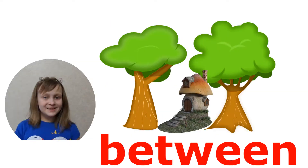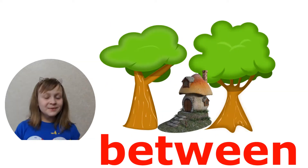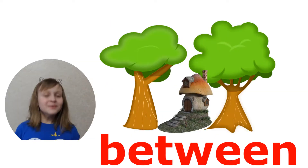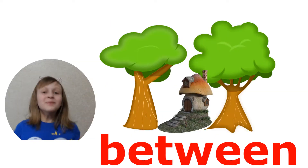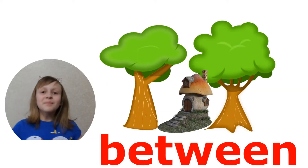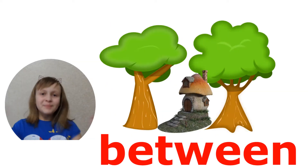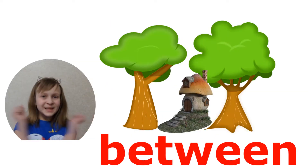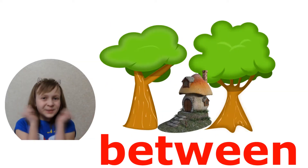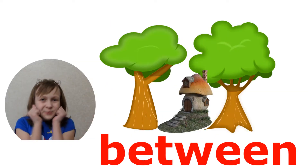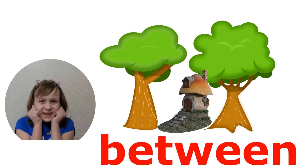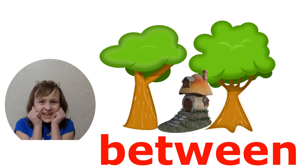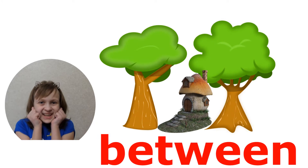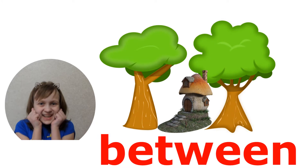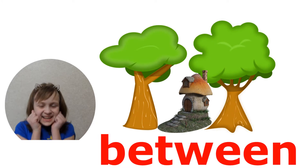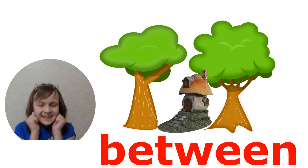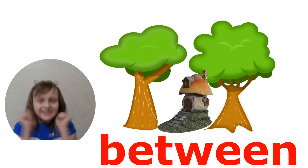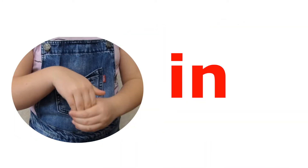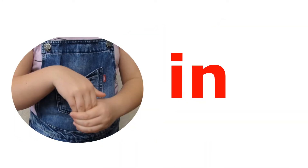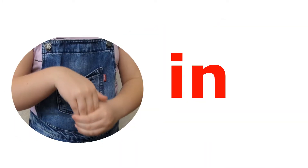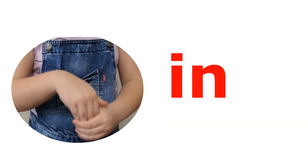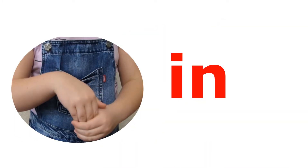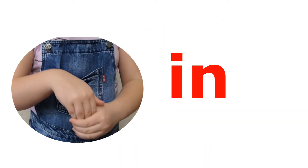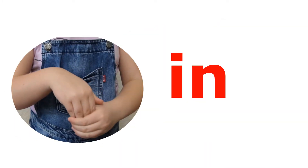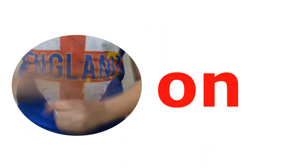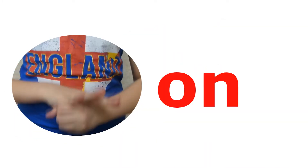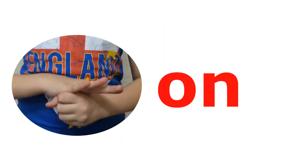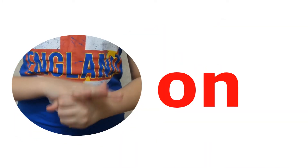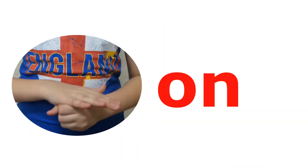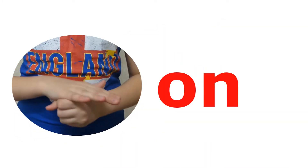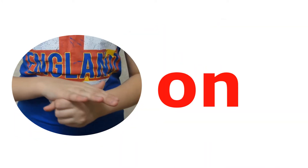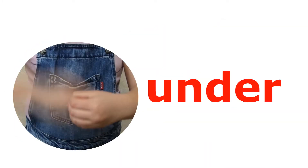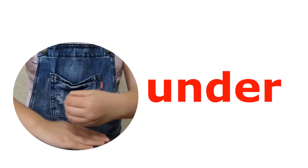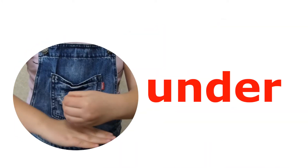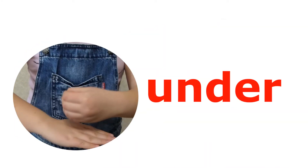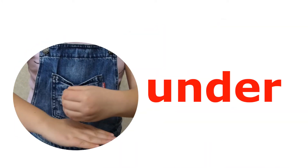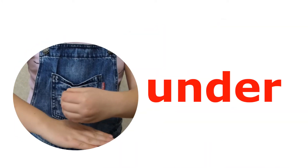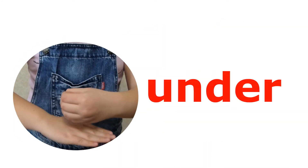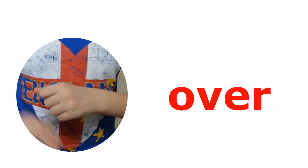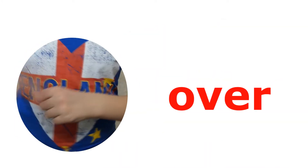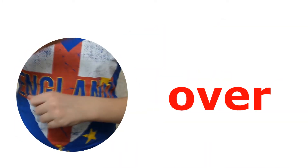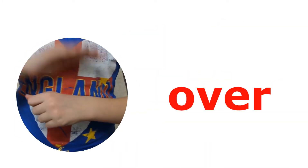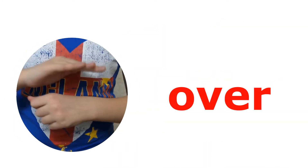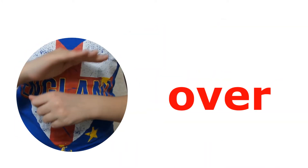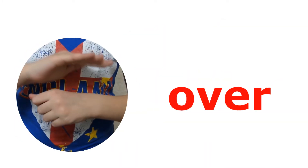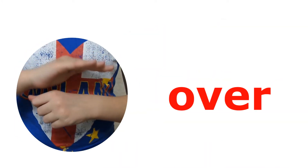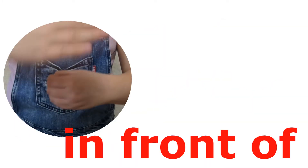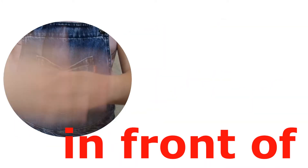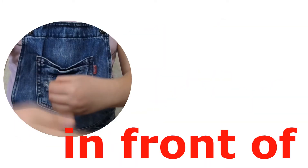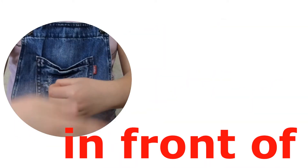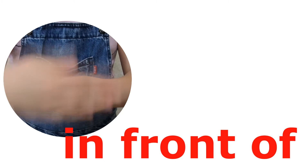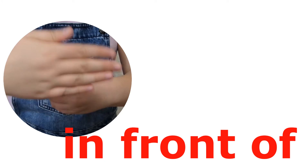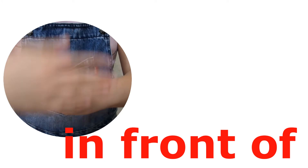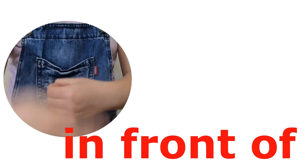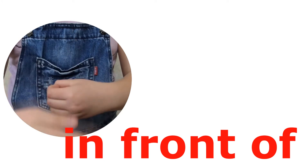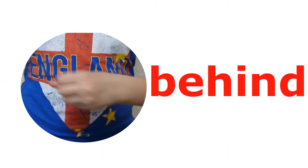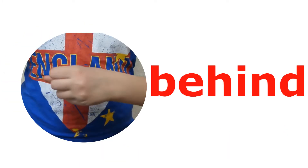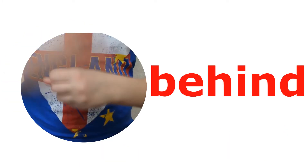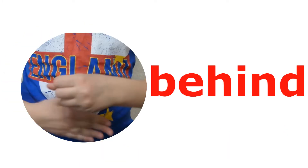between the trees. In, on, under, over, in front of, behind,